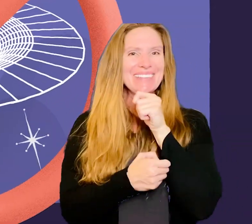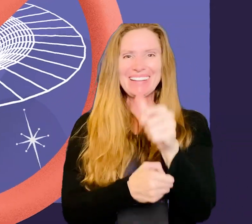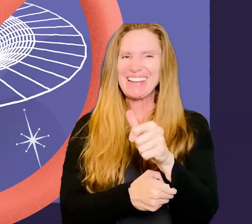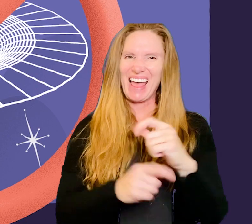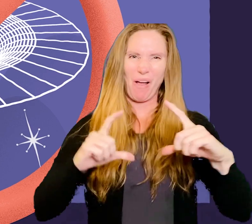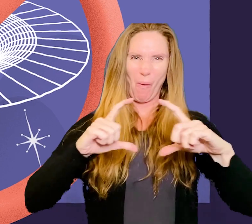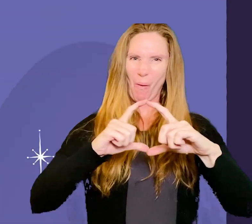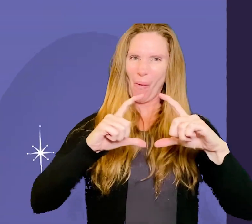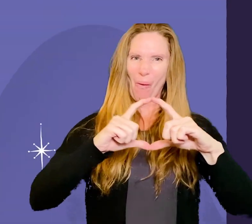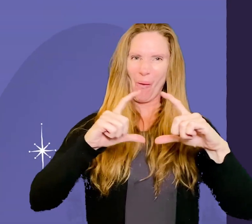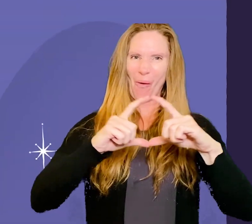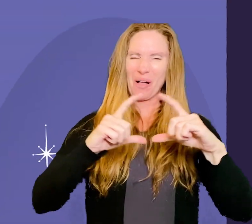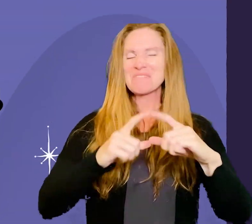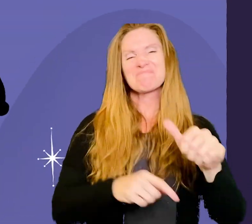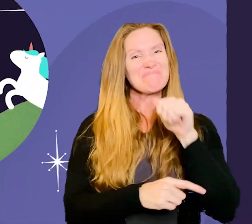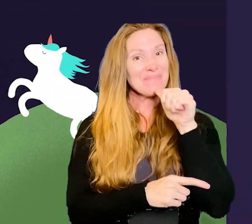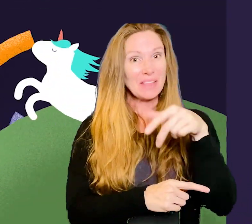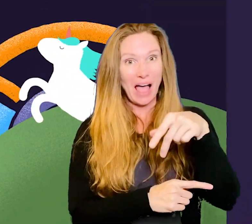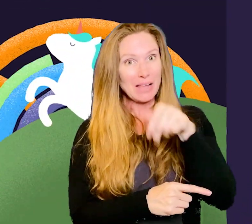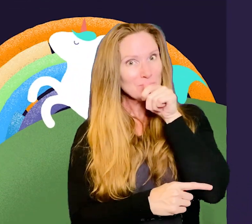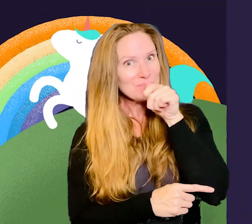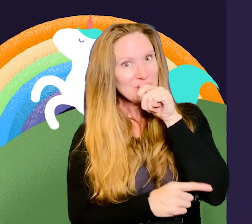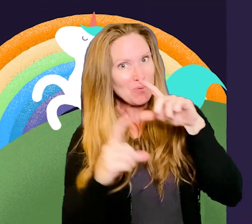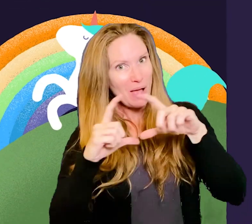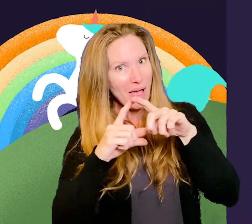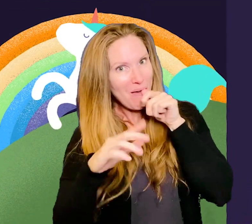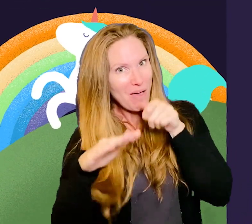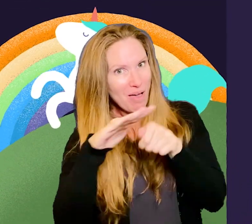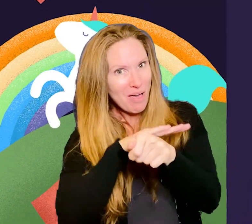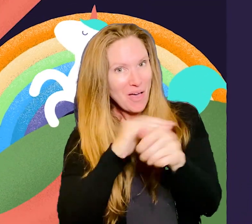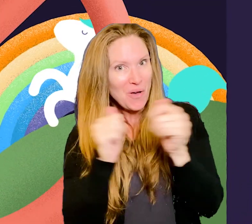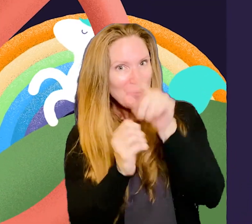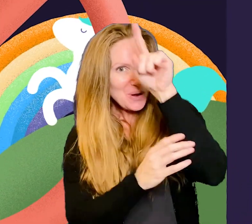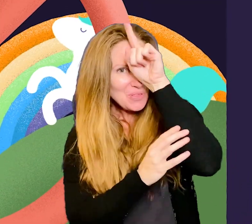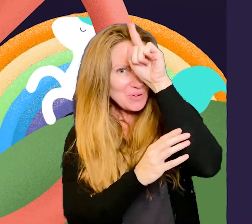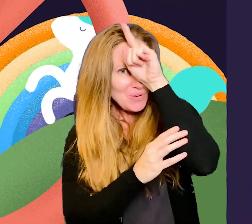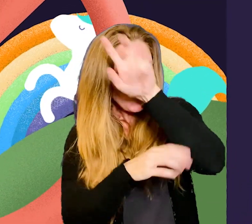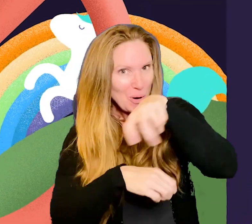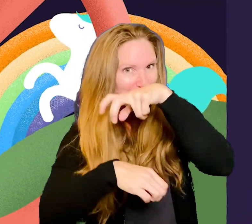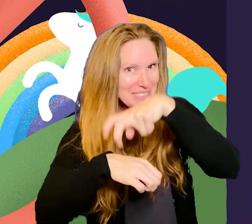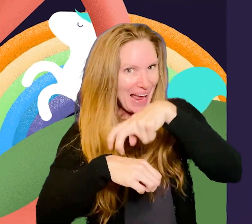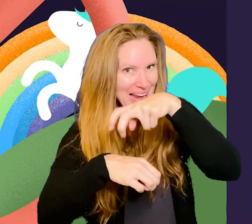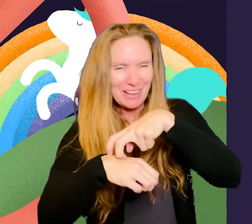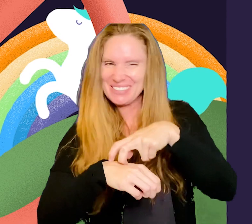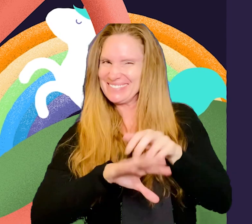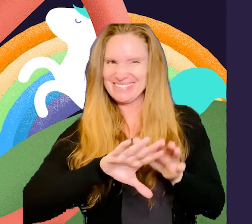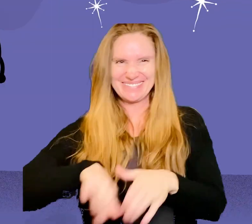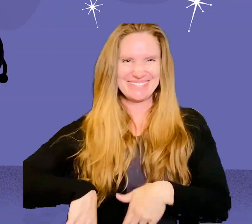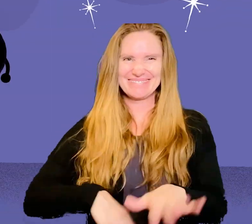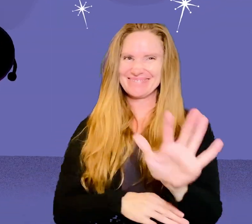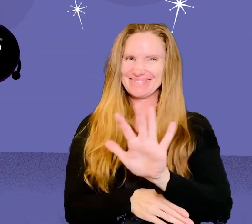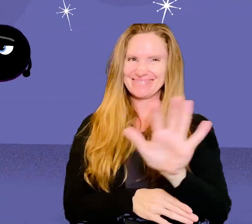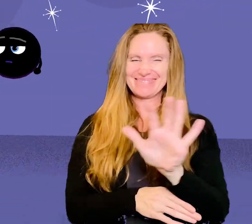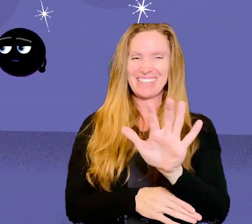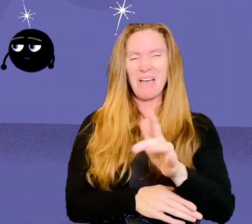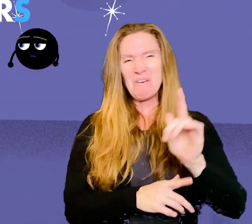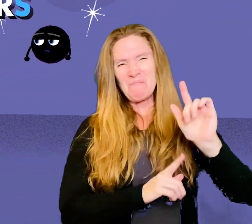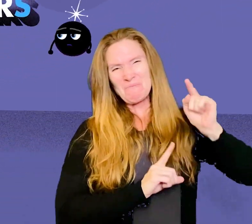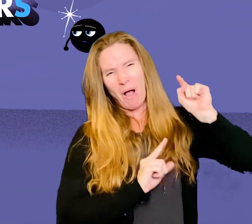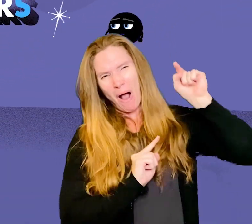hole Certainly not a portal, with unicorns and space potatoes Light years away,